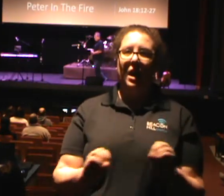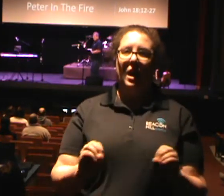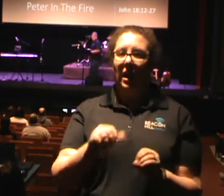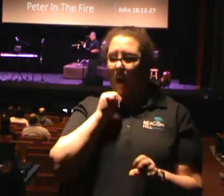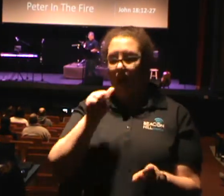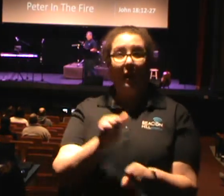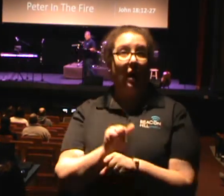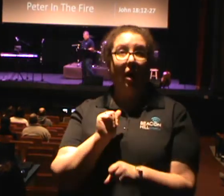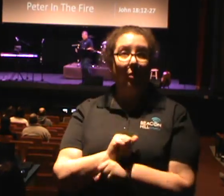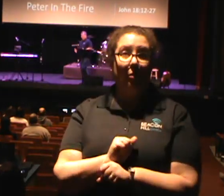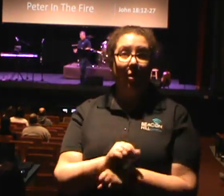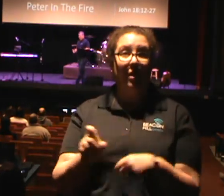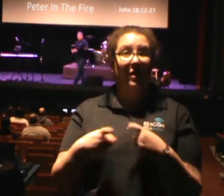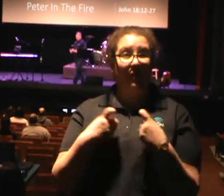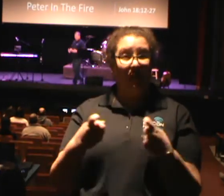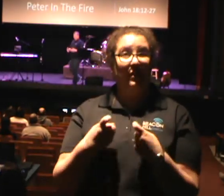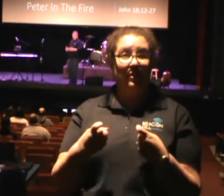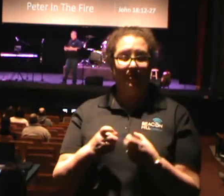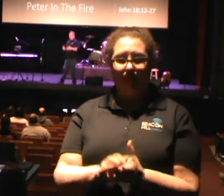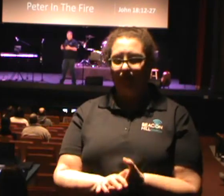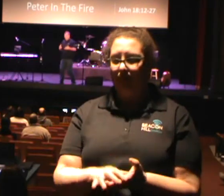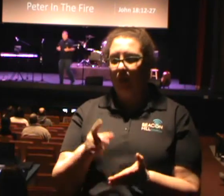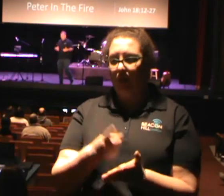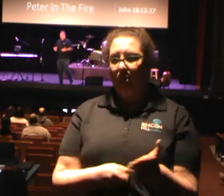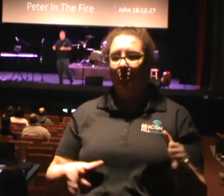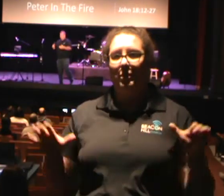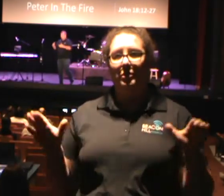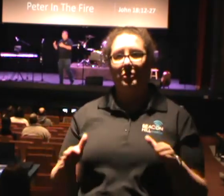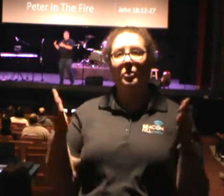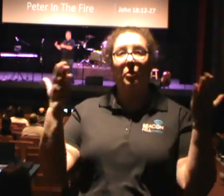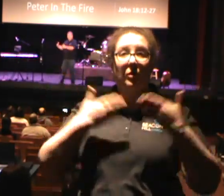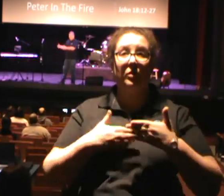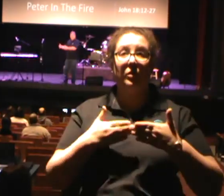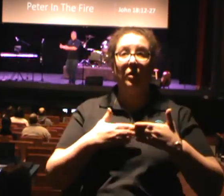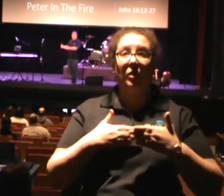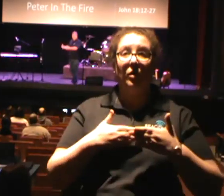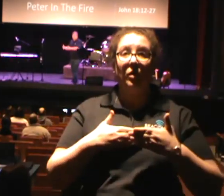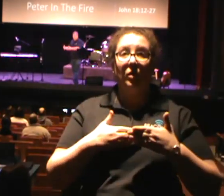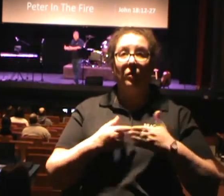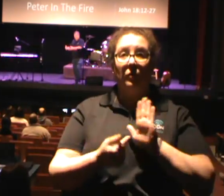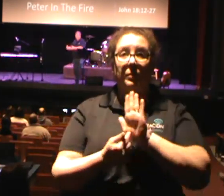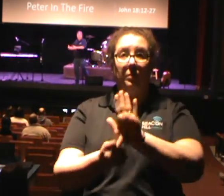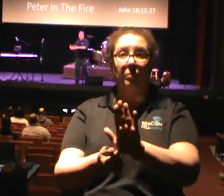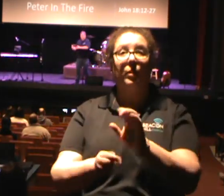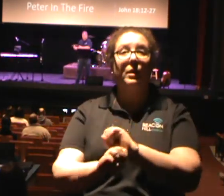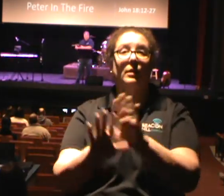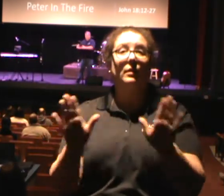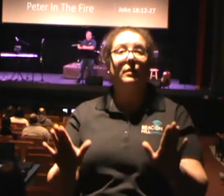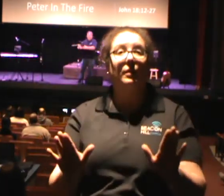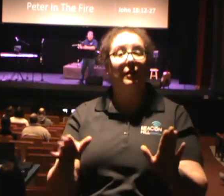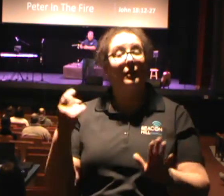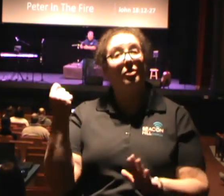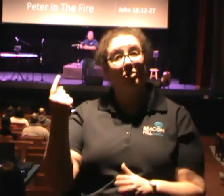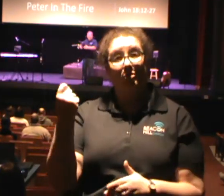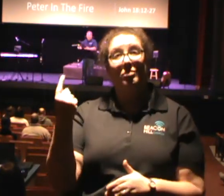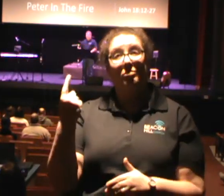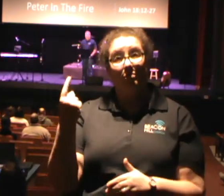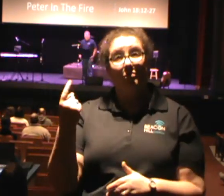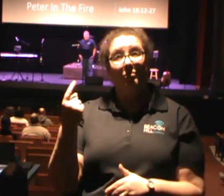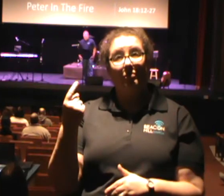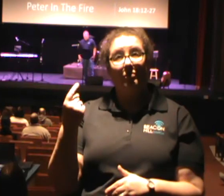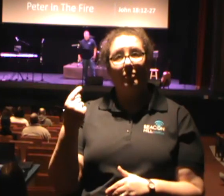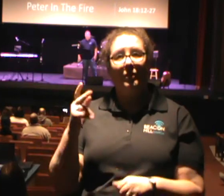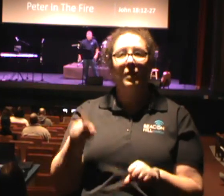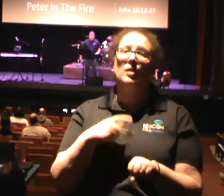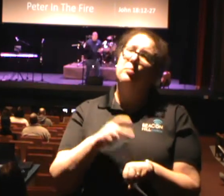find itself out. You know, what you do in the dark is going to be brought to light, and we get that this morning? And yet, Peter